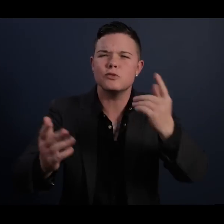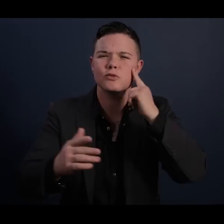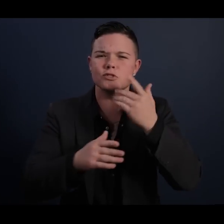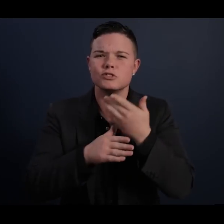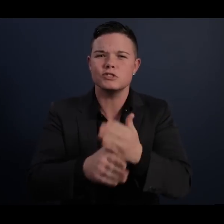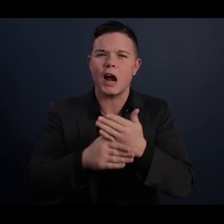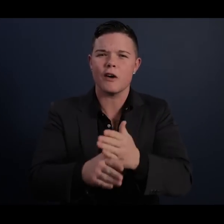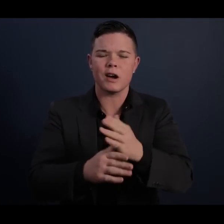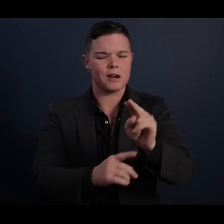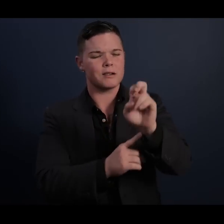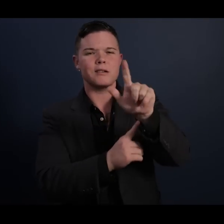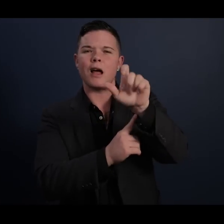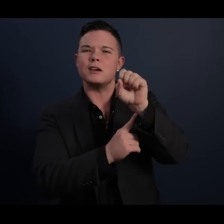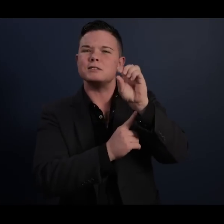Nelson Mandela with us.